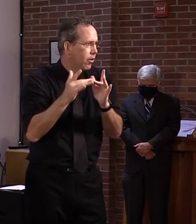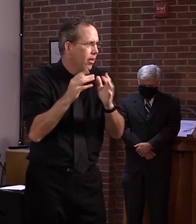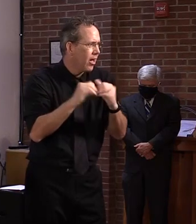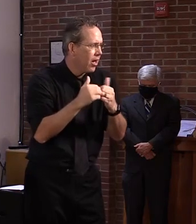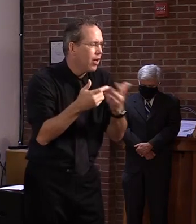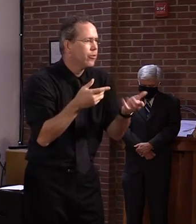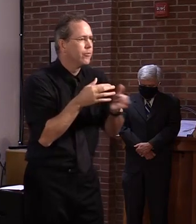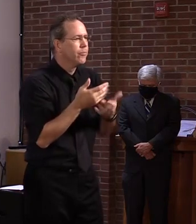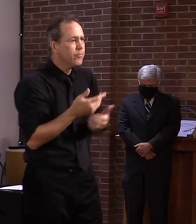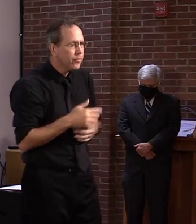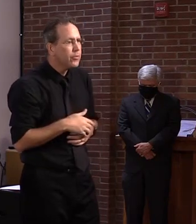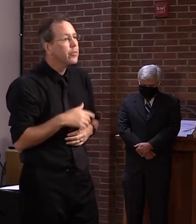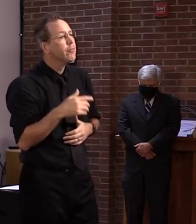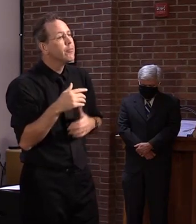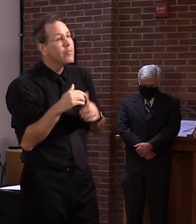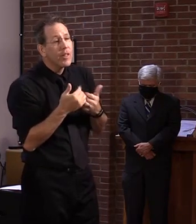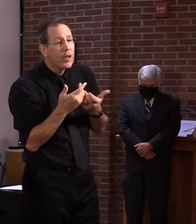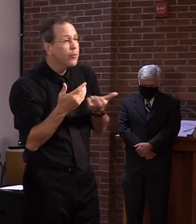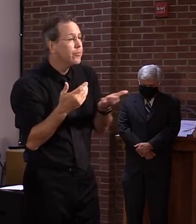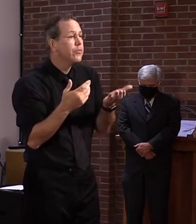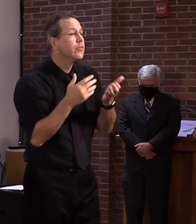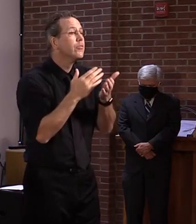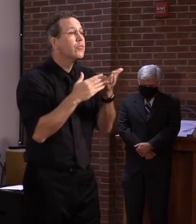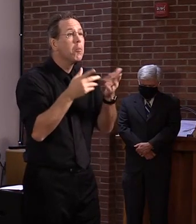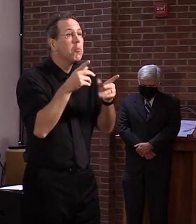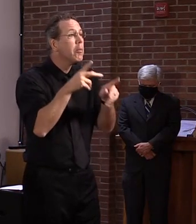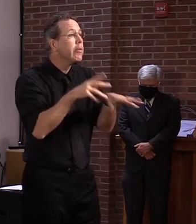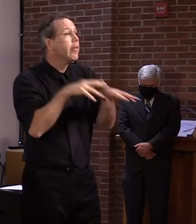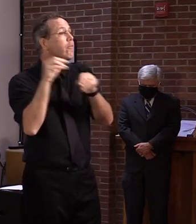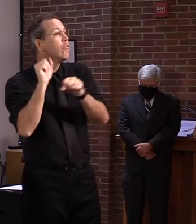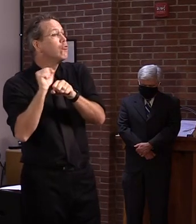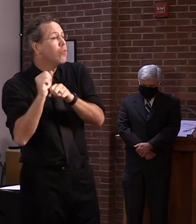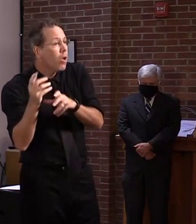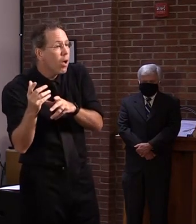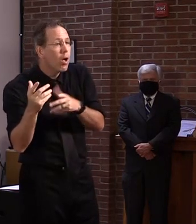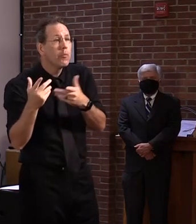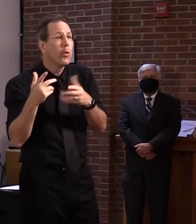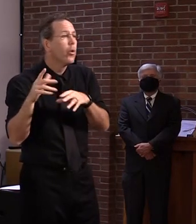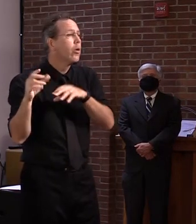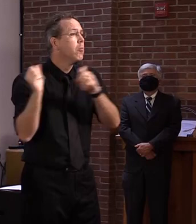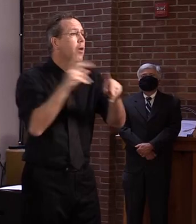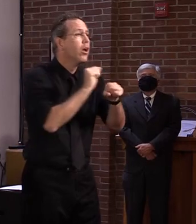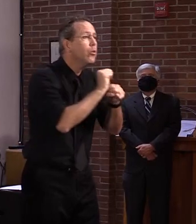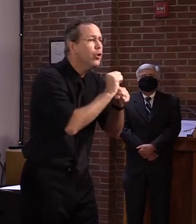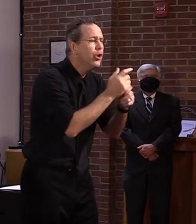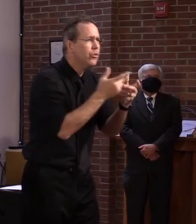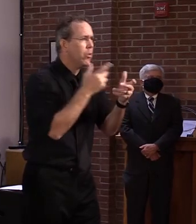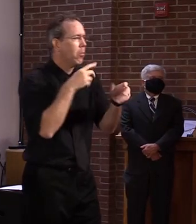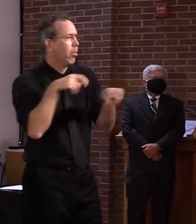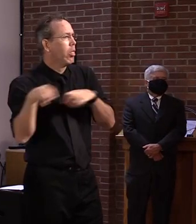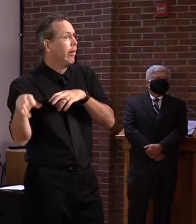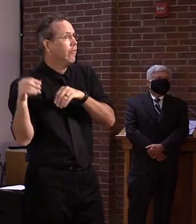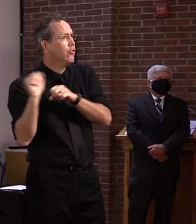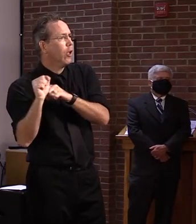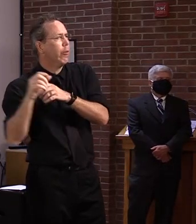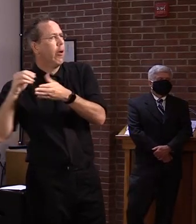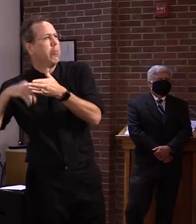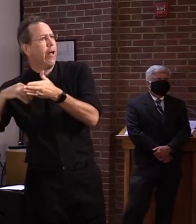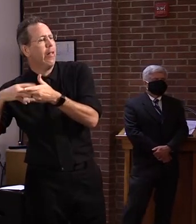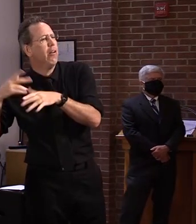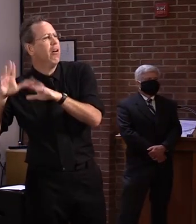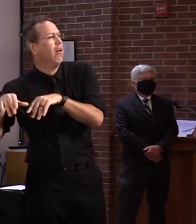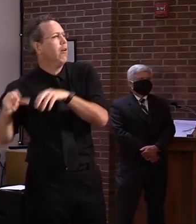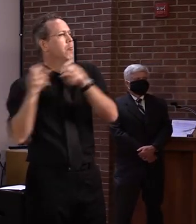separation on severance pay, things of that nature are typically what send claims into adjudication. And how many